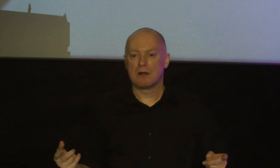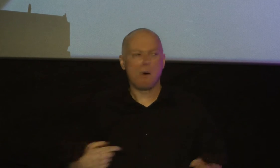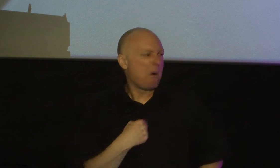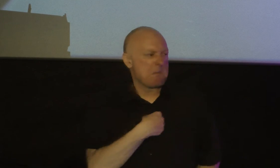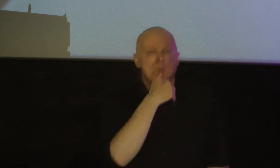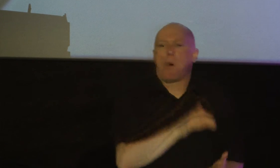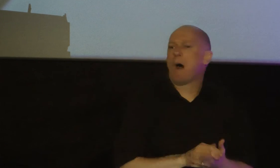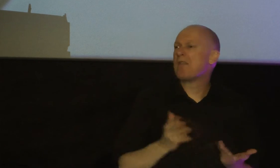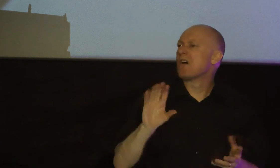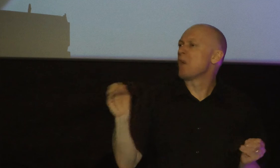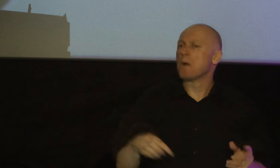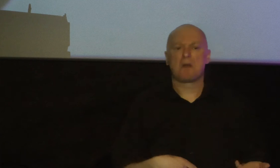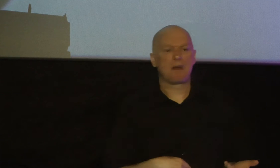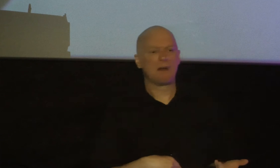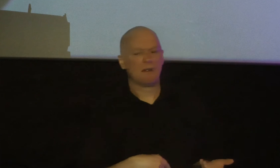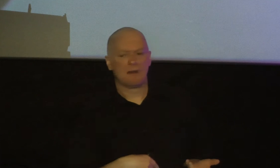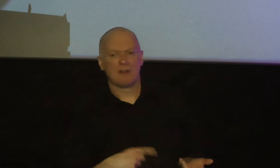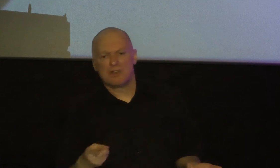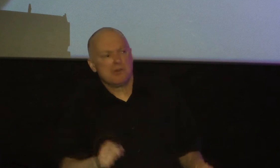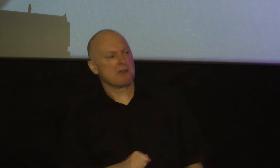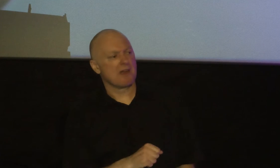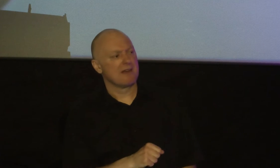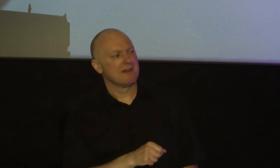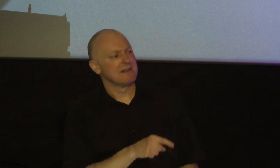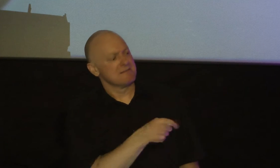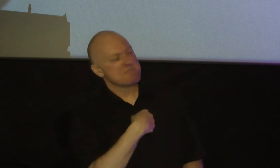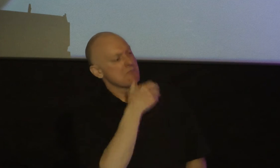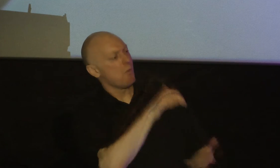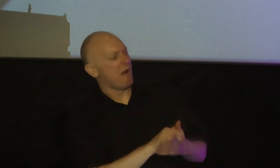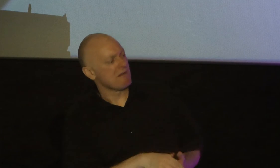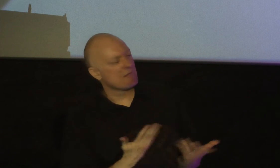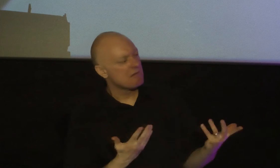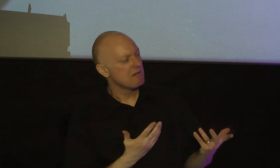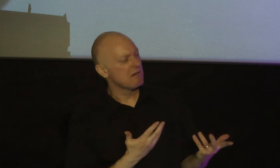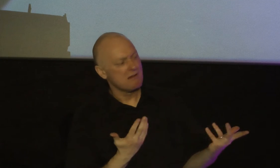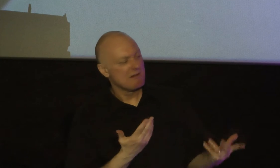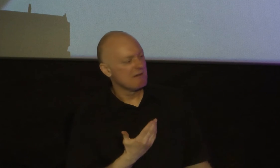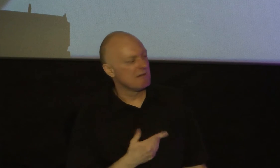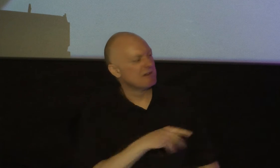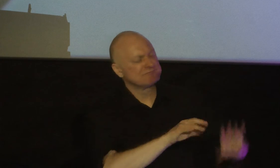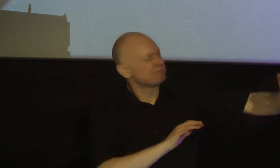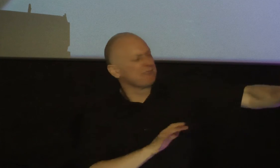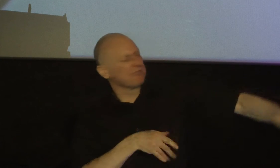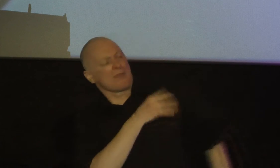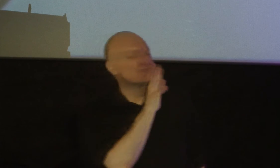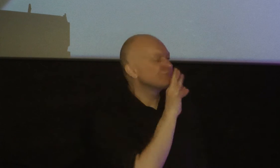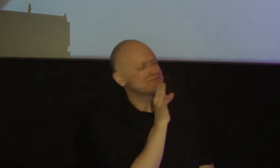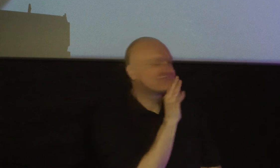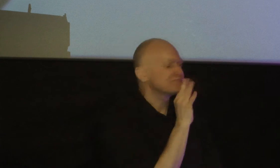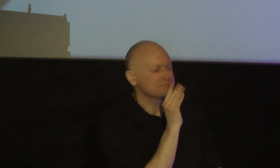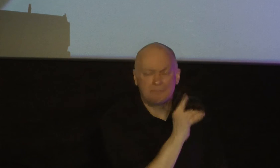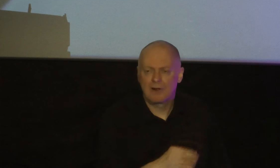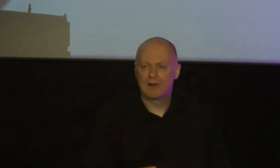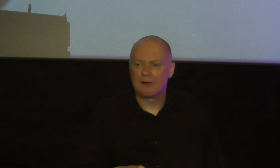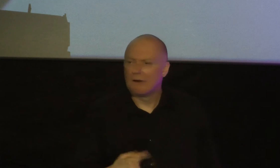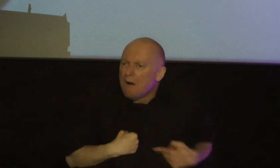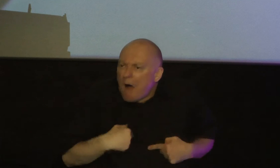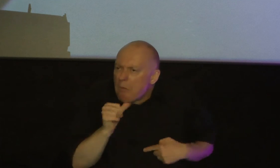and no one else hears but you're being foolish just you and your wife no that's a problem you say no no I'm not doing it with a lot of people I'm not gossiping no no it's a